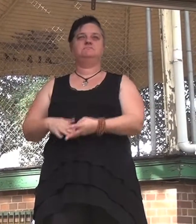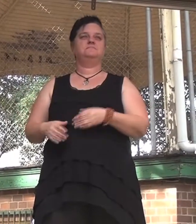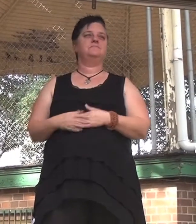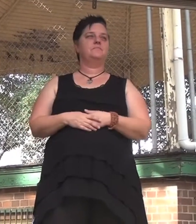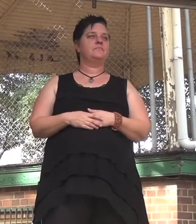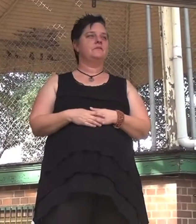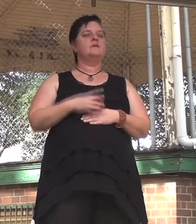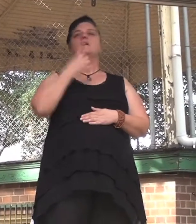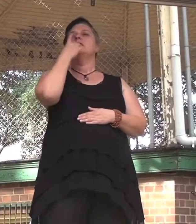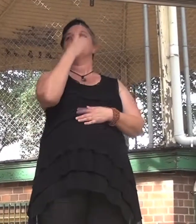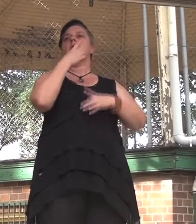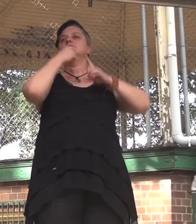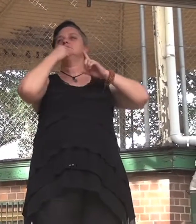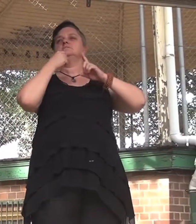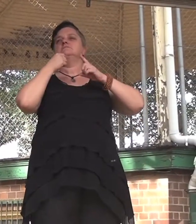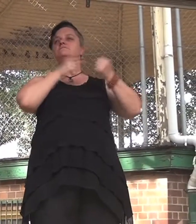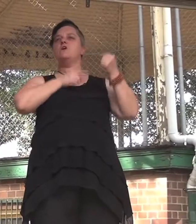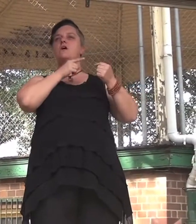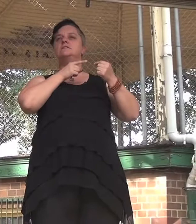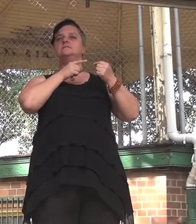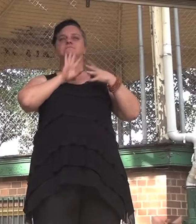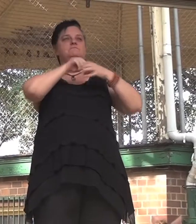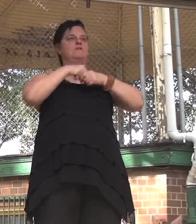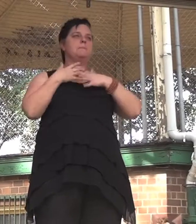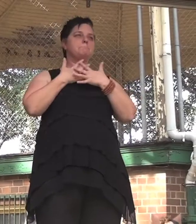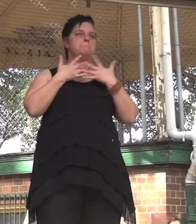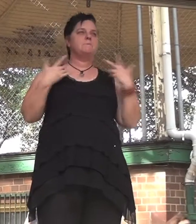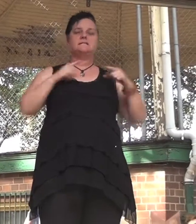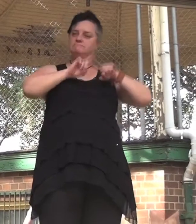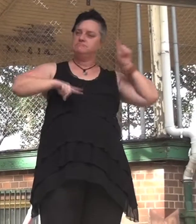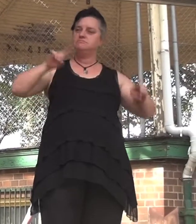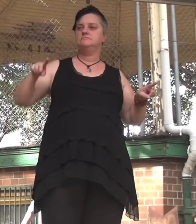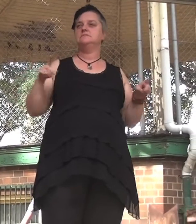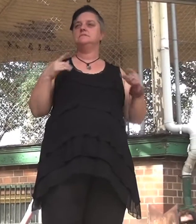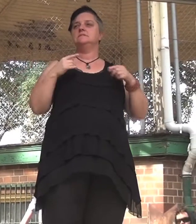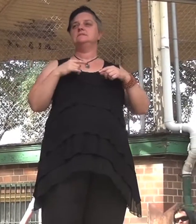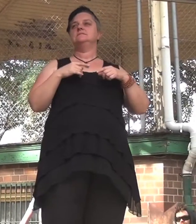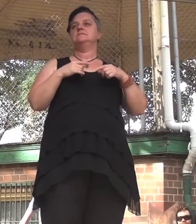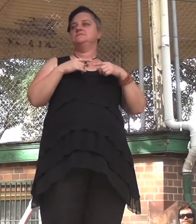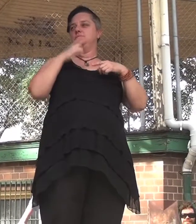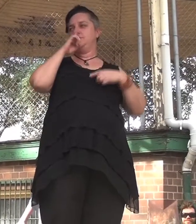involves many people. It is the people of Australia versus the Abbott government.